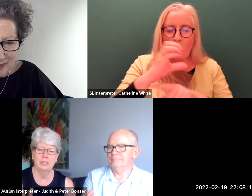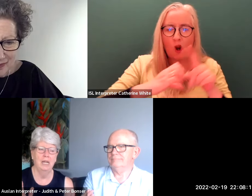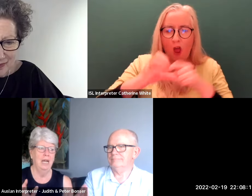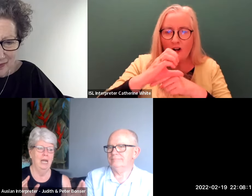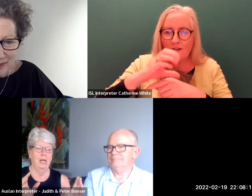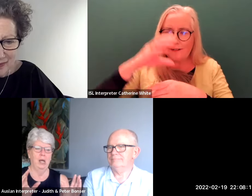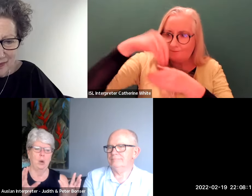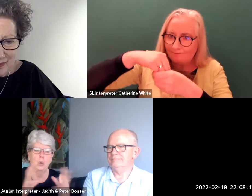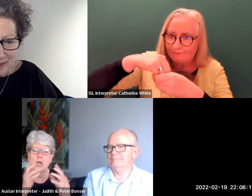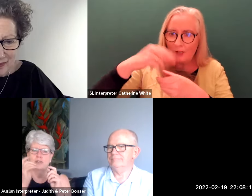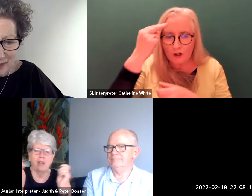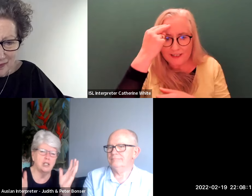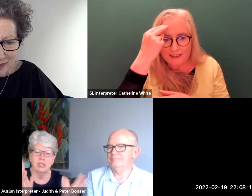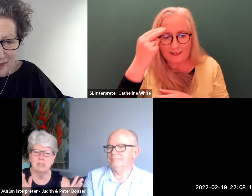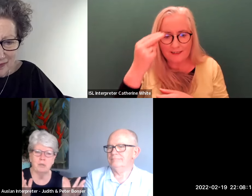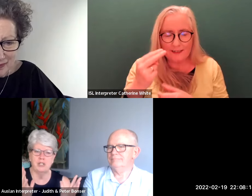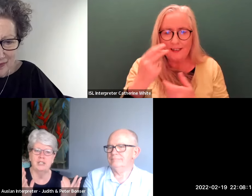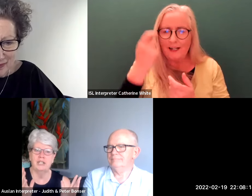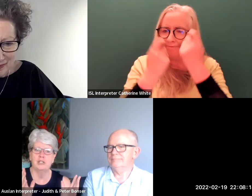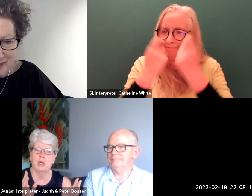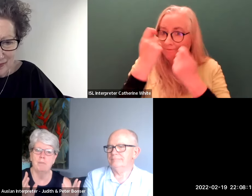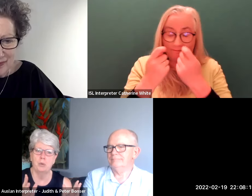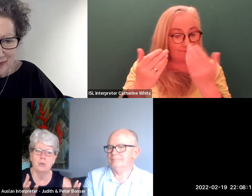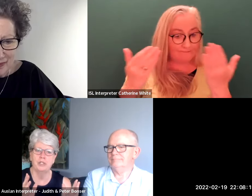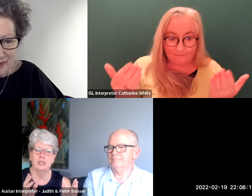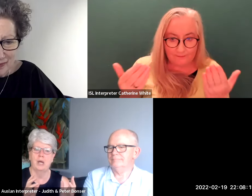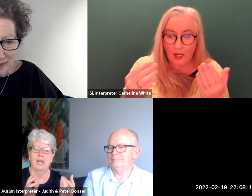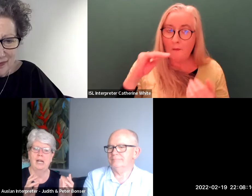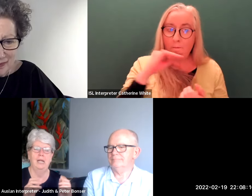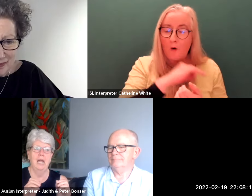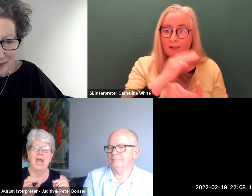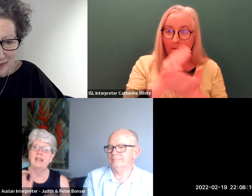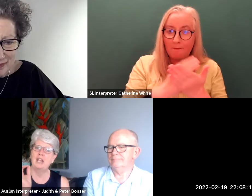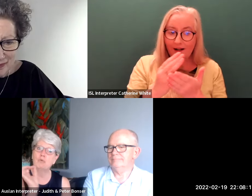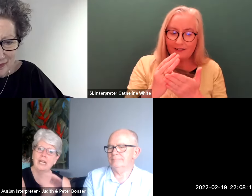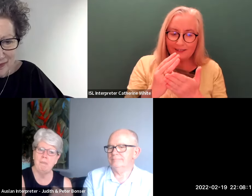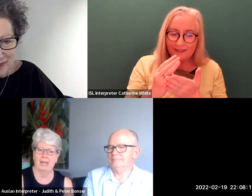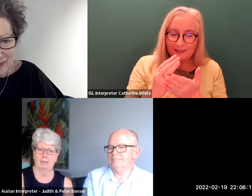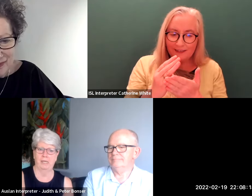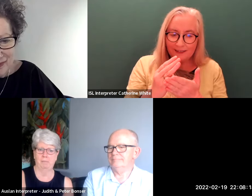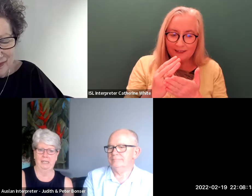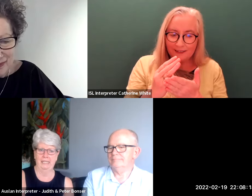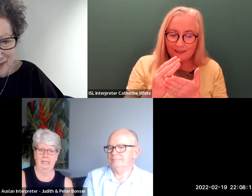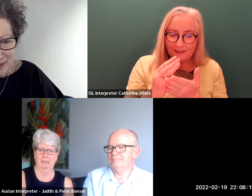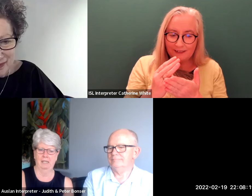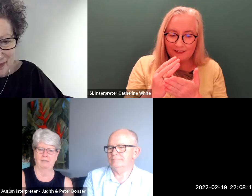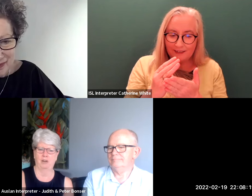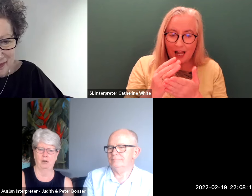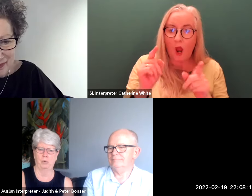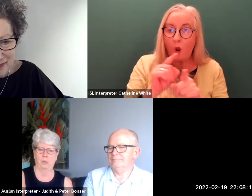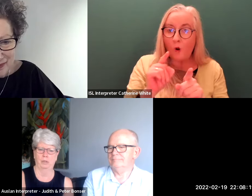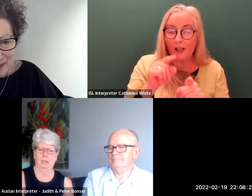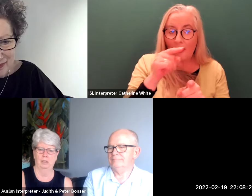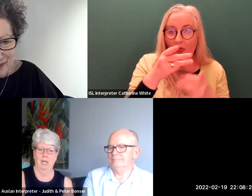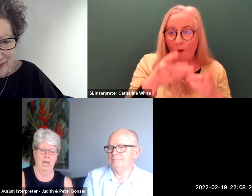on all those facial expressions that are so important to our and their read back ability is